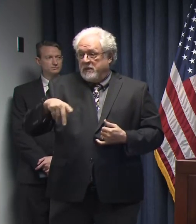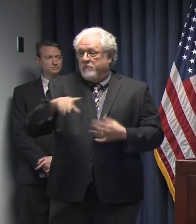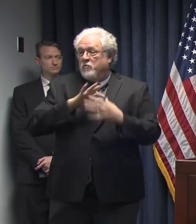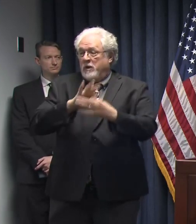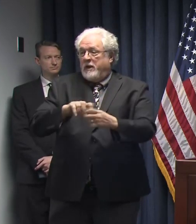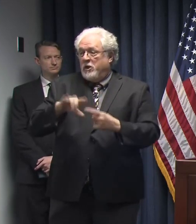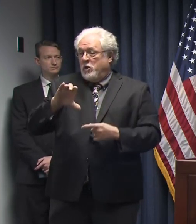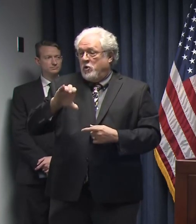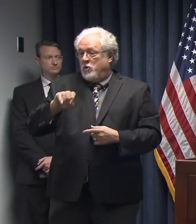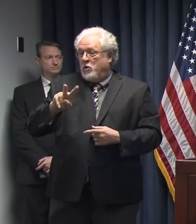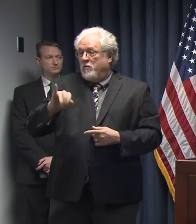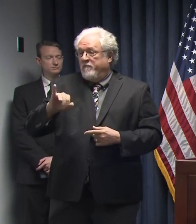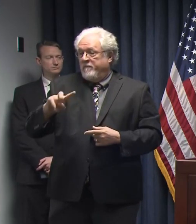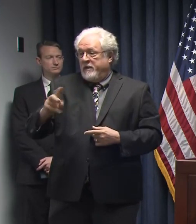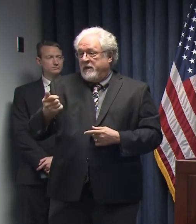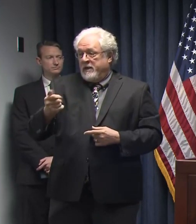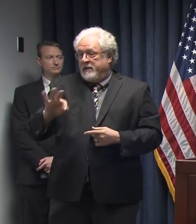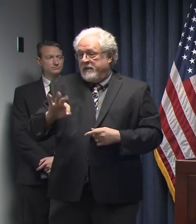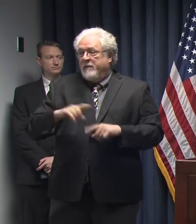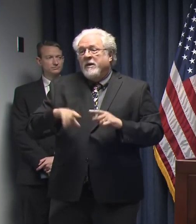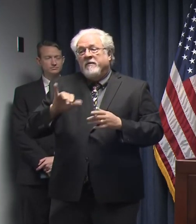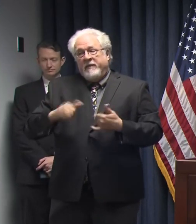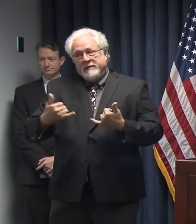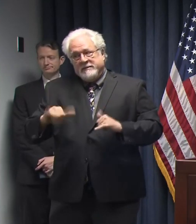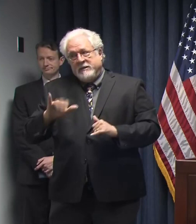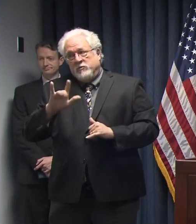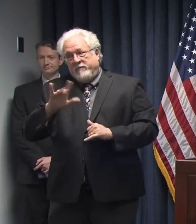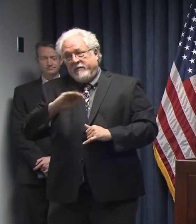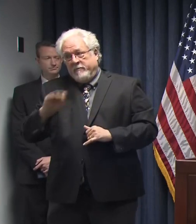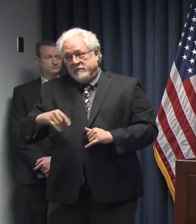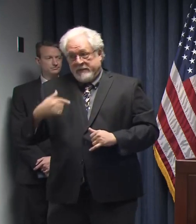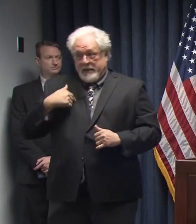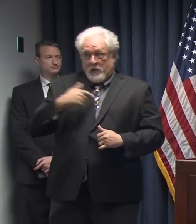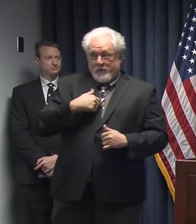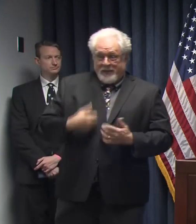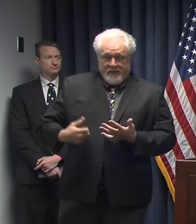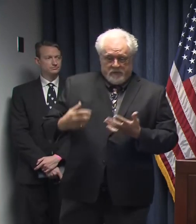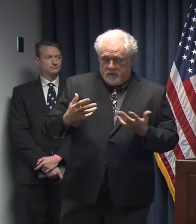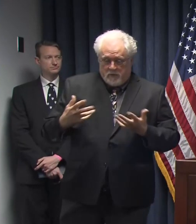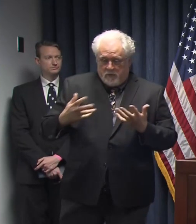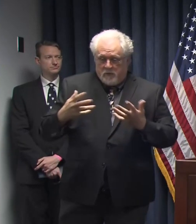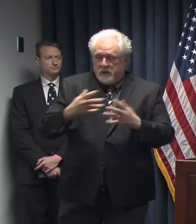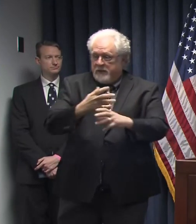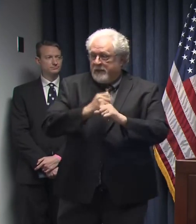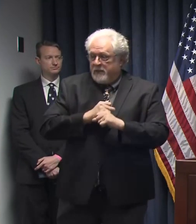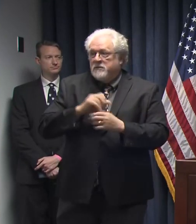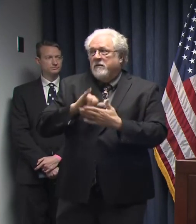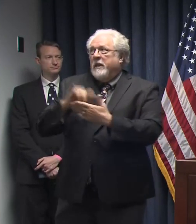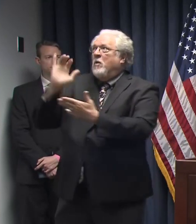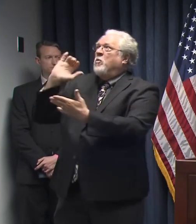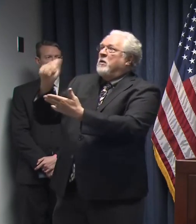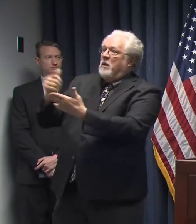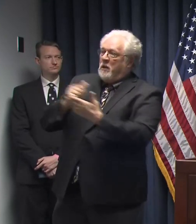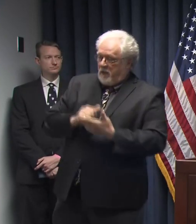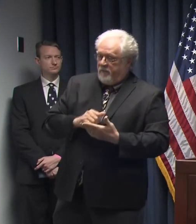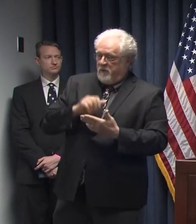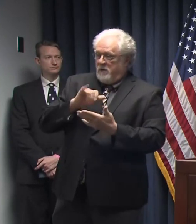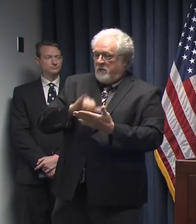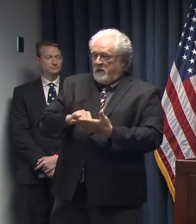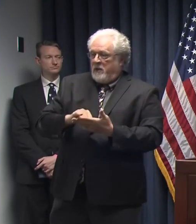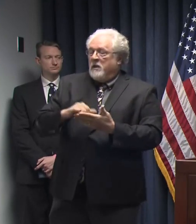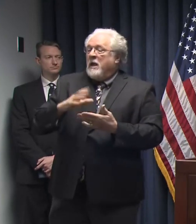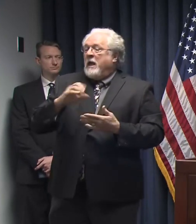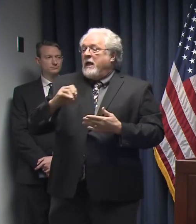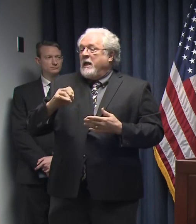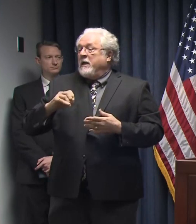-19, but that's still 25% that we have to come up with. And so this will be very helpful in that regard. And